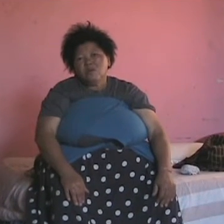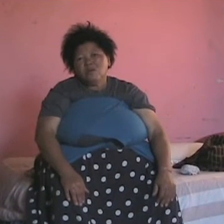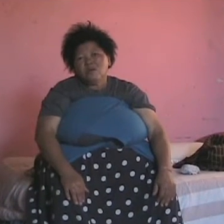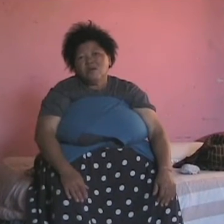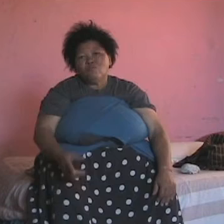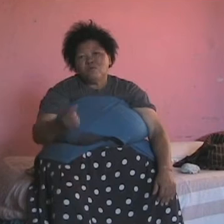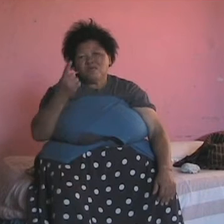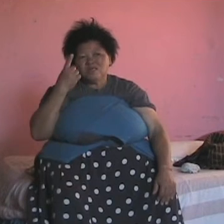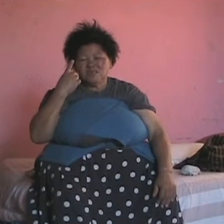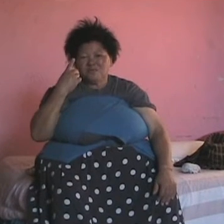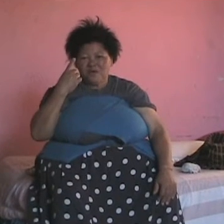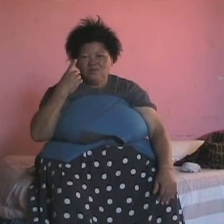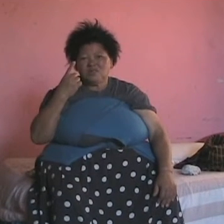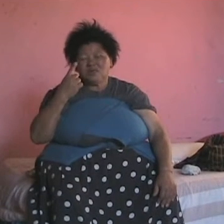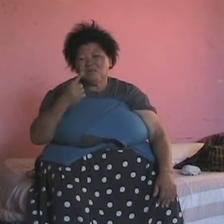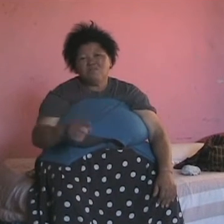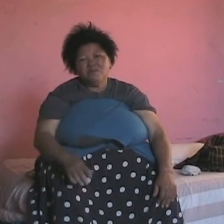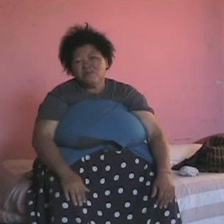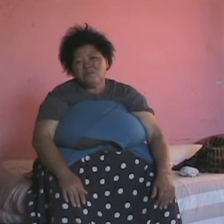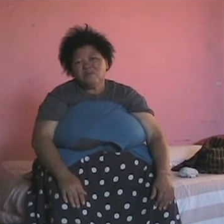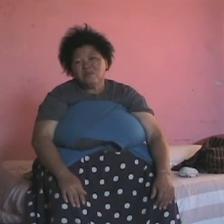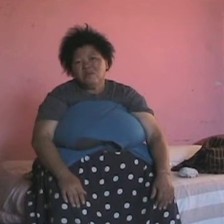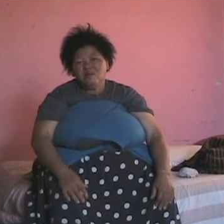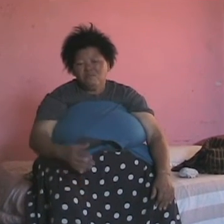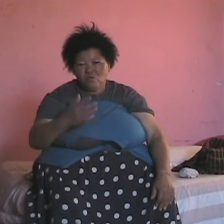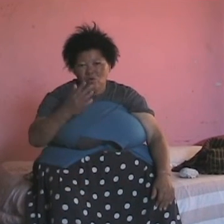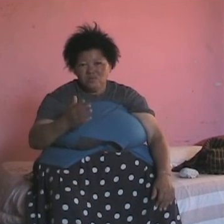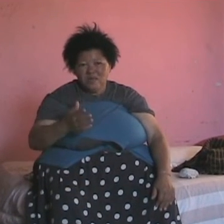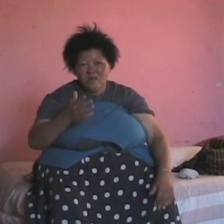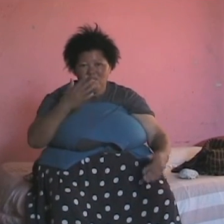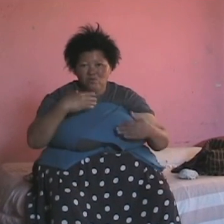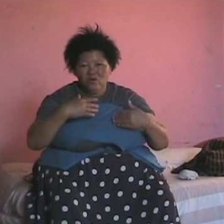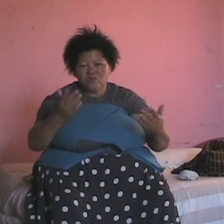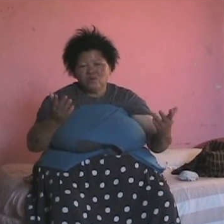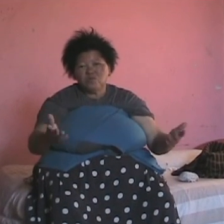I'm only getting a thousand rand a month. Because I have no education.